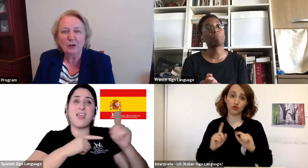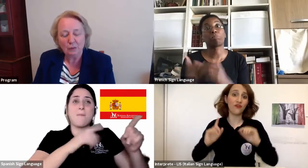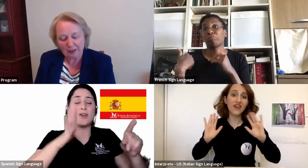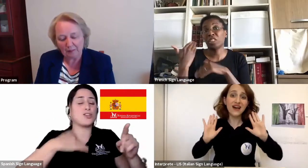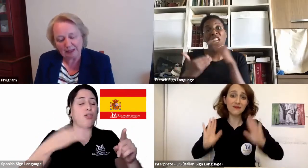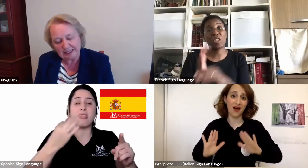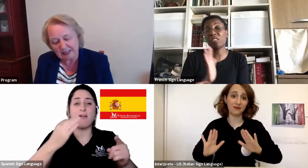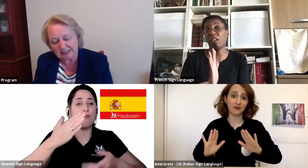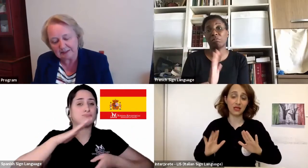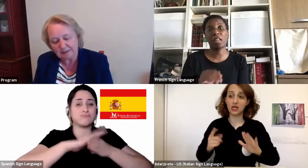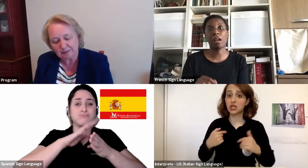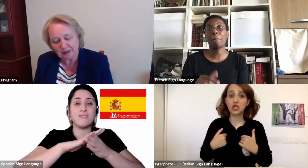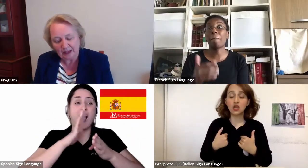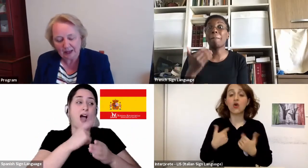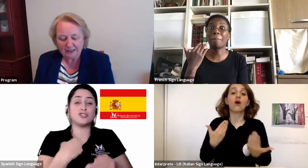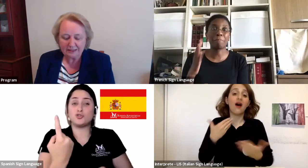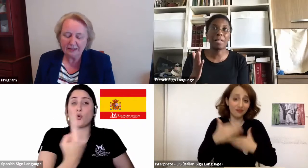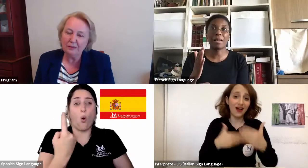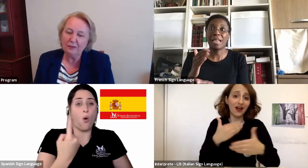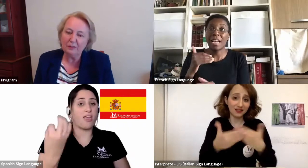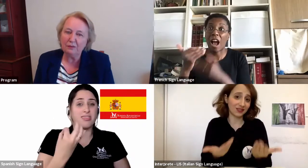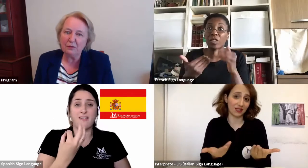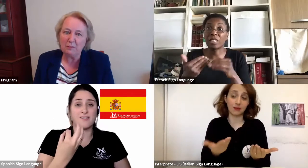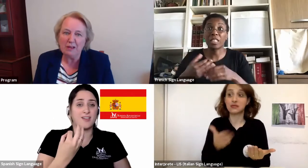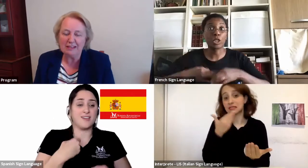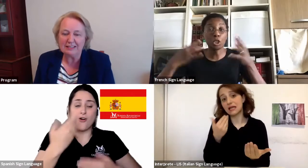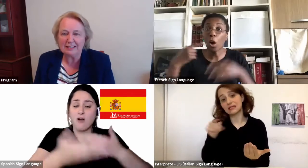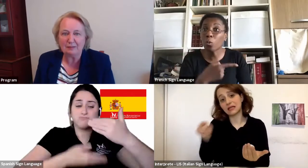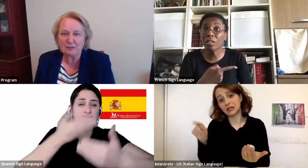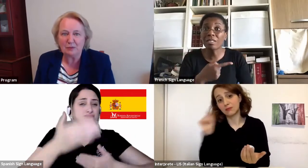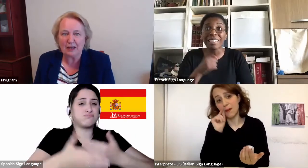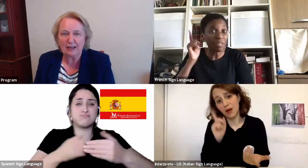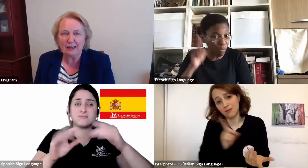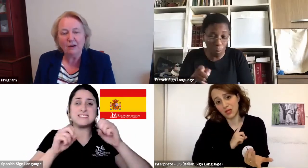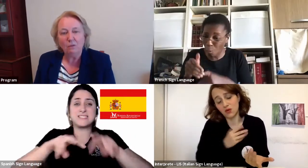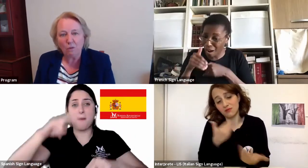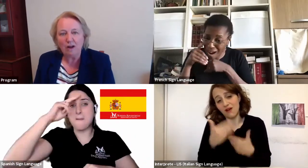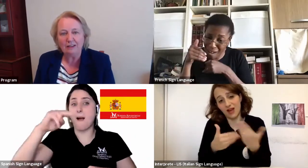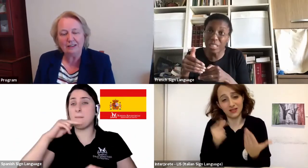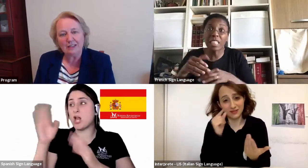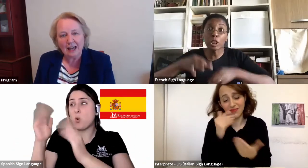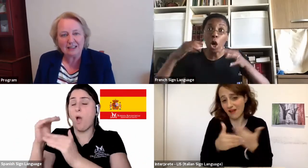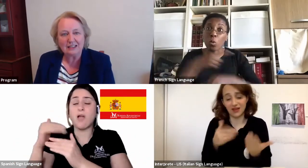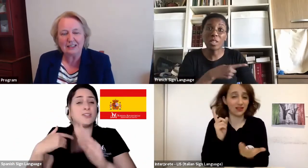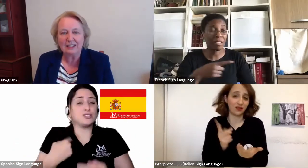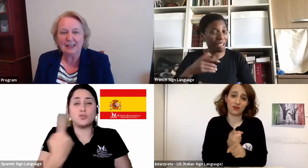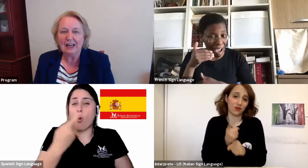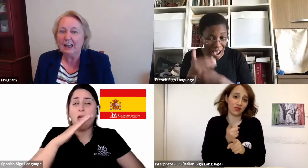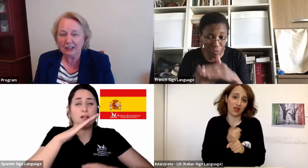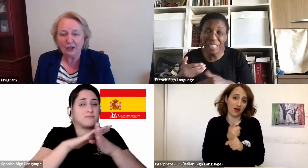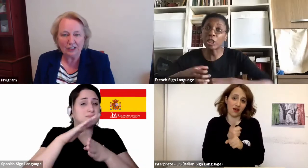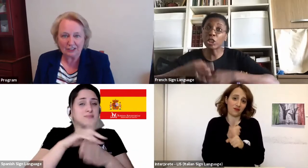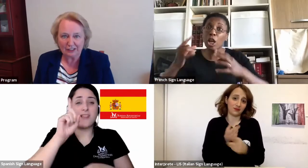forward without my dad. So for me, the steps were, one, to actually